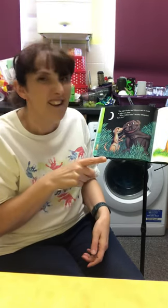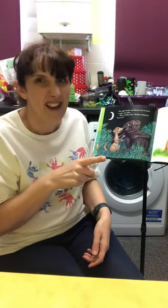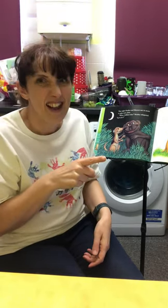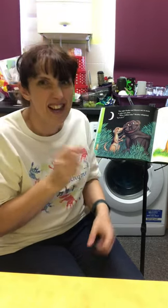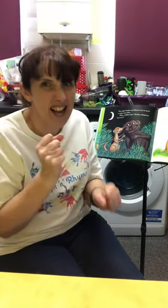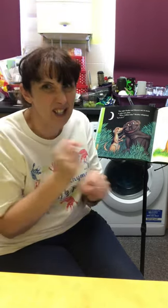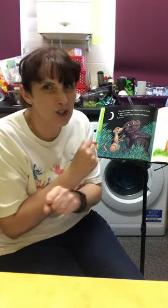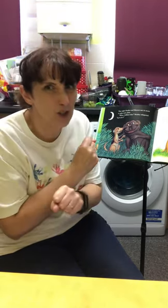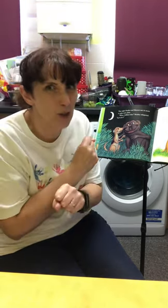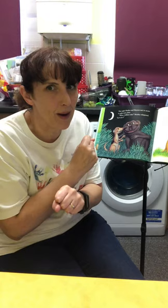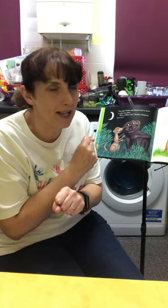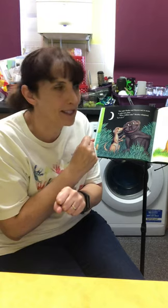Let's do it!